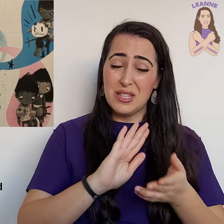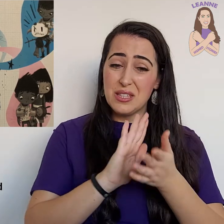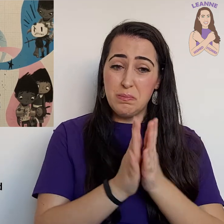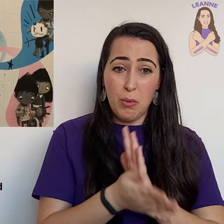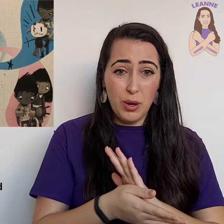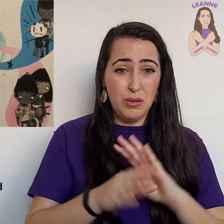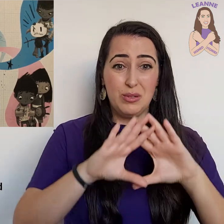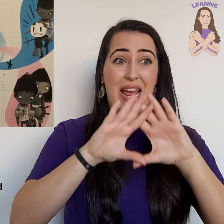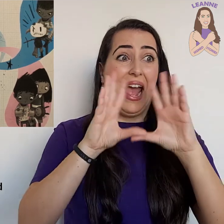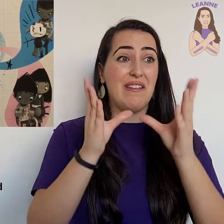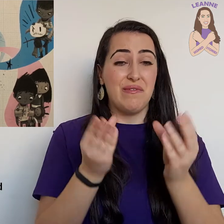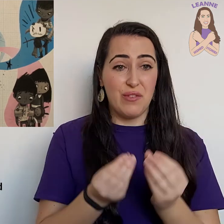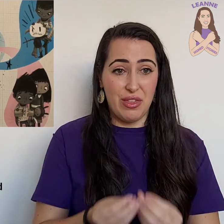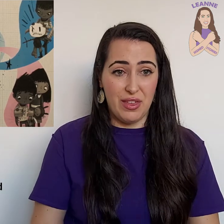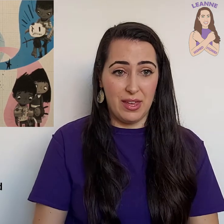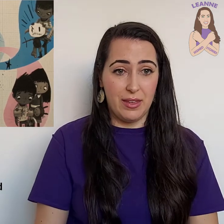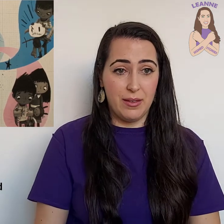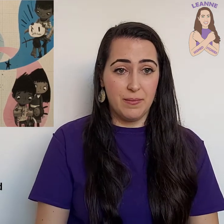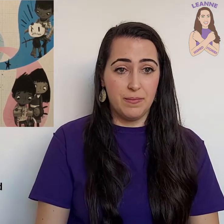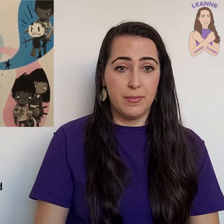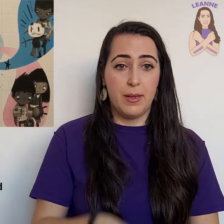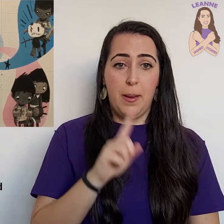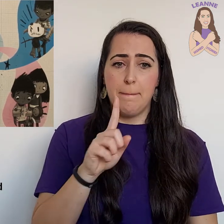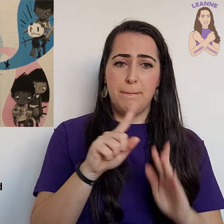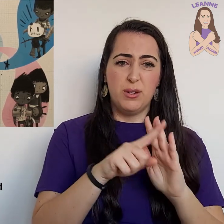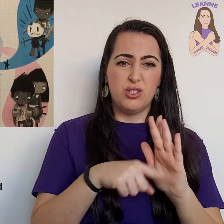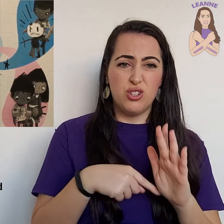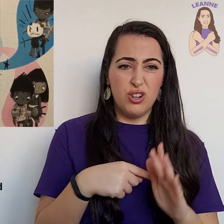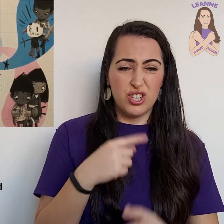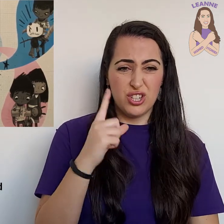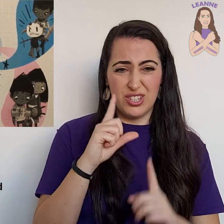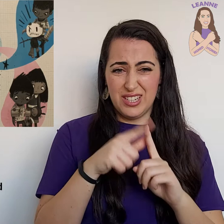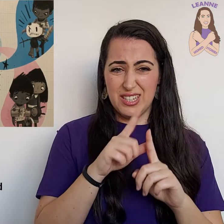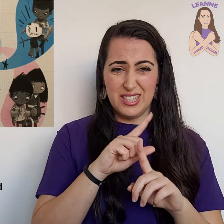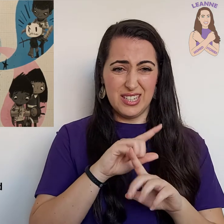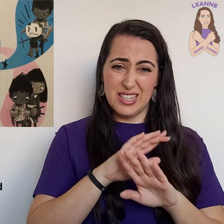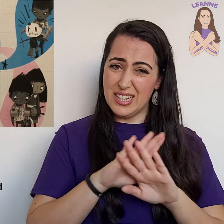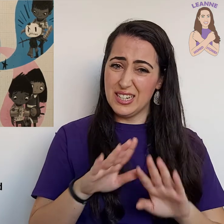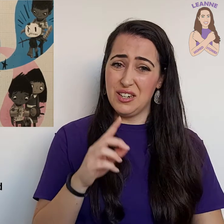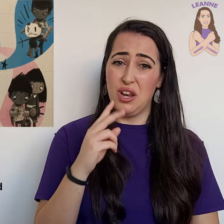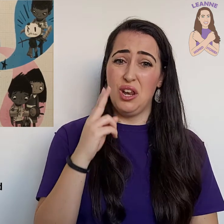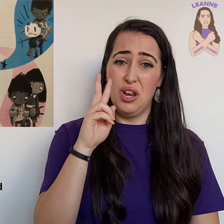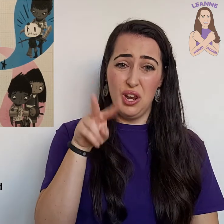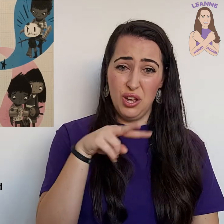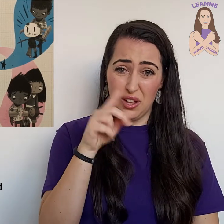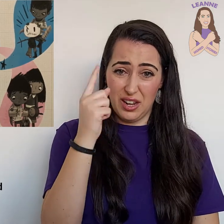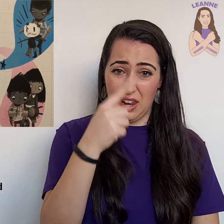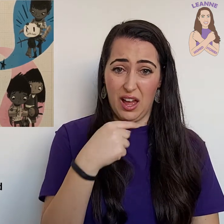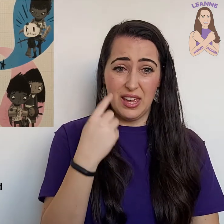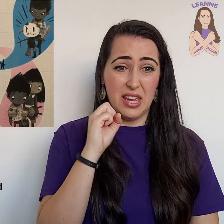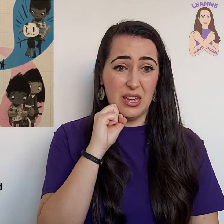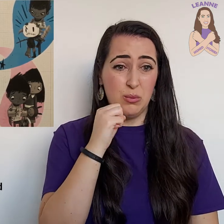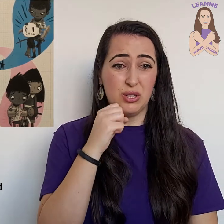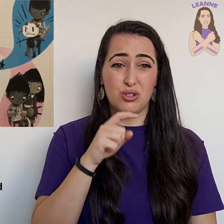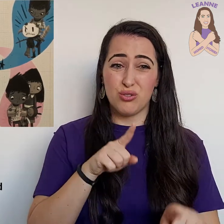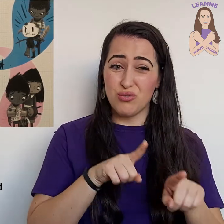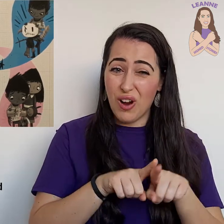spoiled everything? But Josh didn't look like he would try